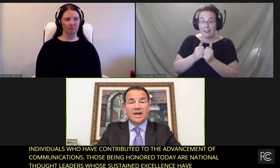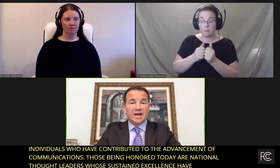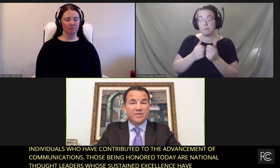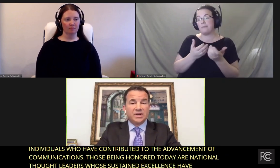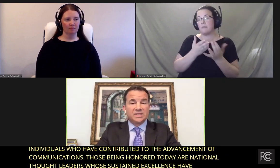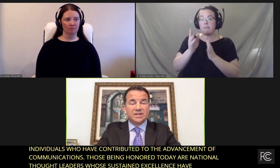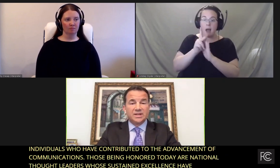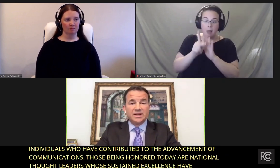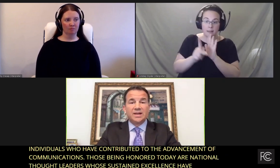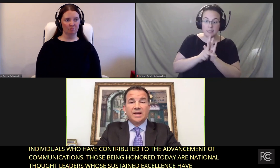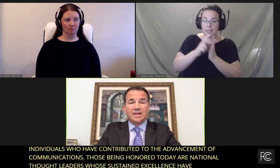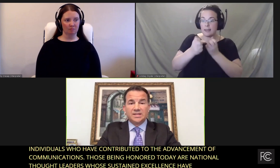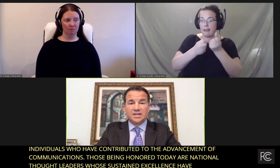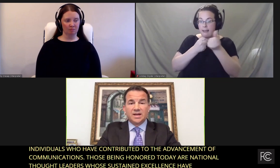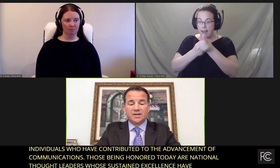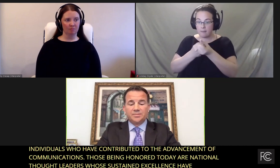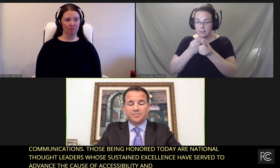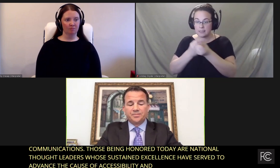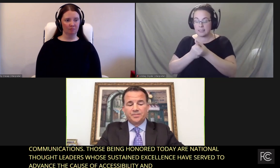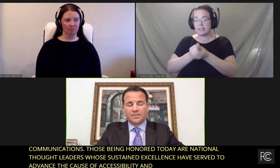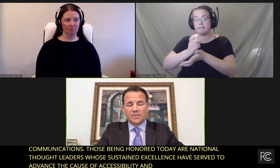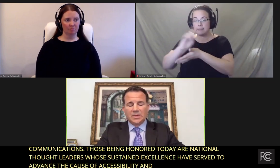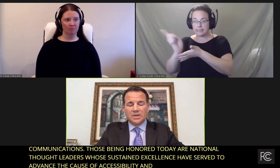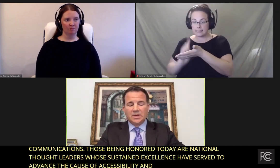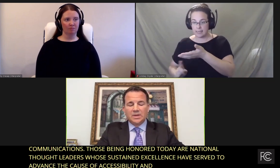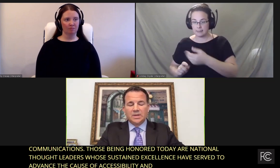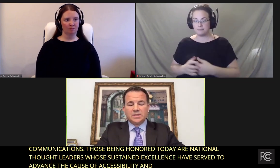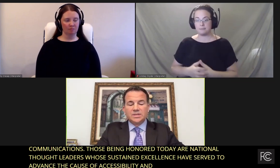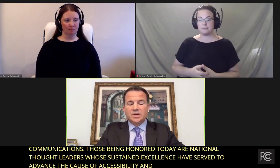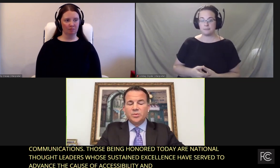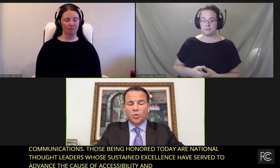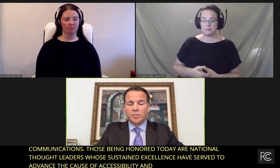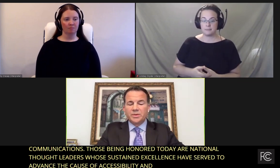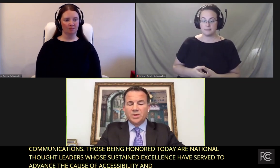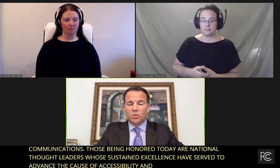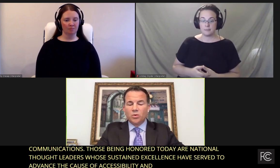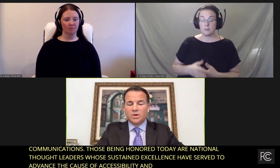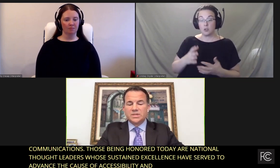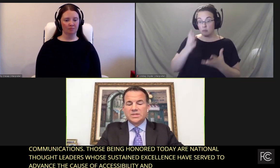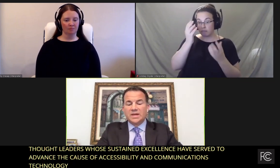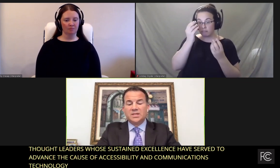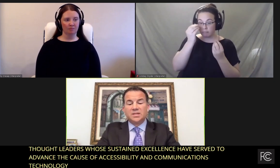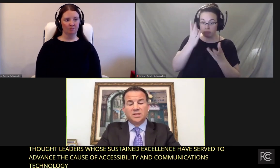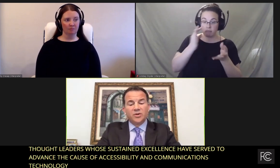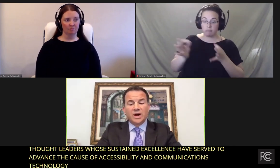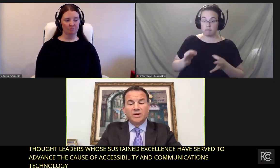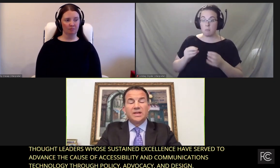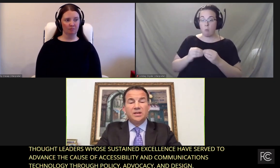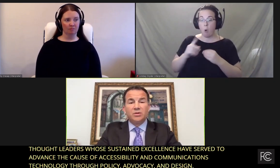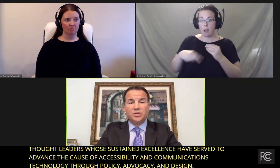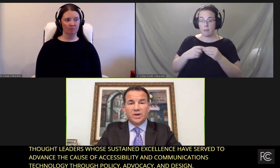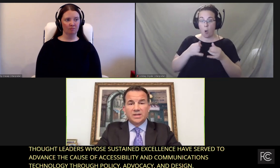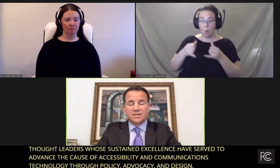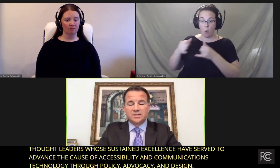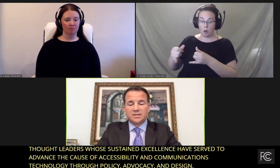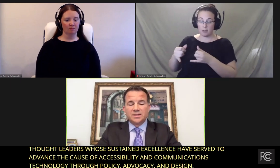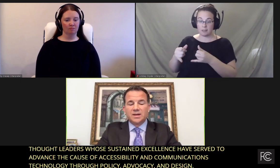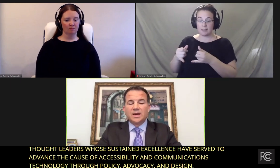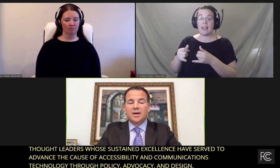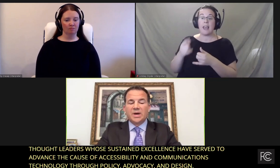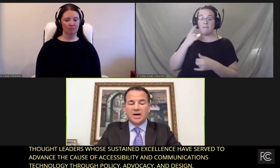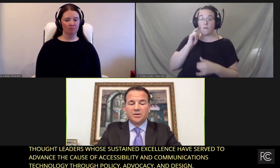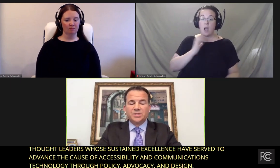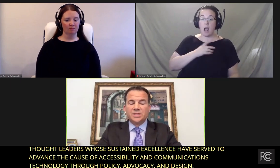advocacy, and design. To tell you more about the awards and to deliver our keynote address,